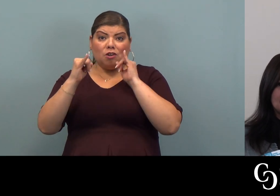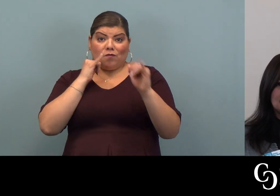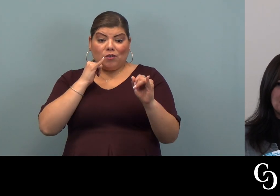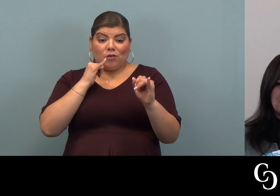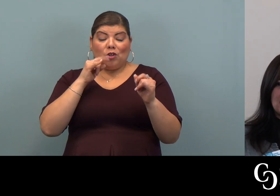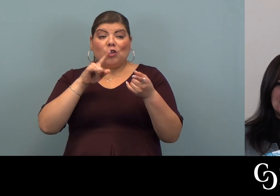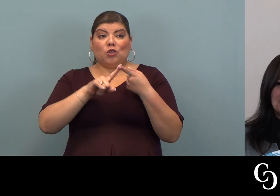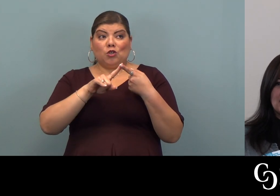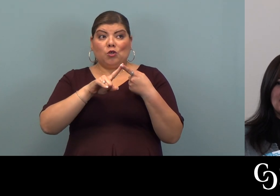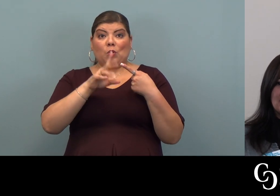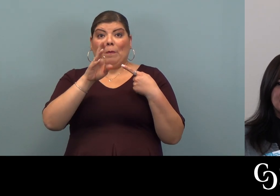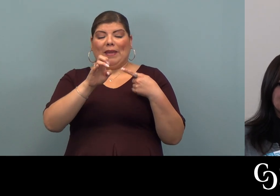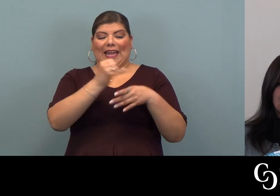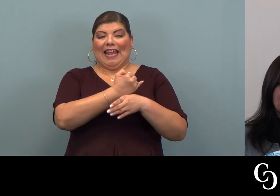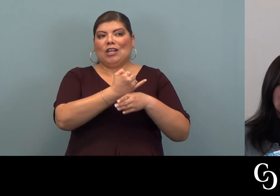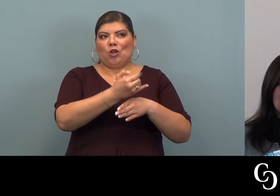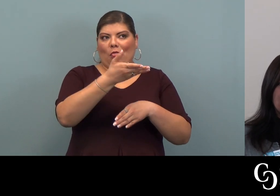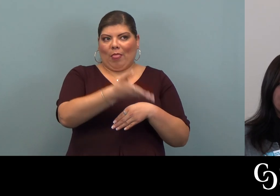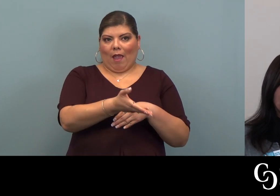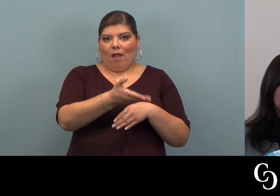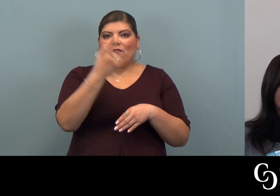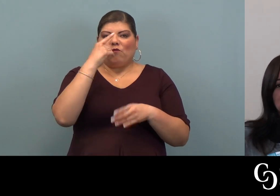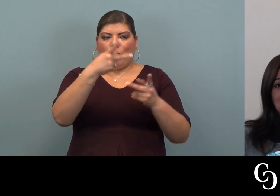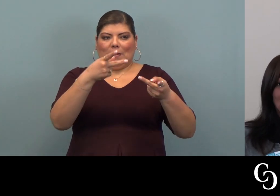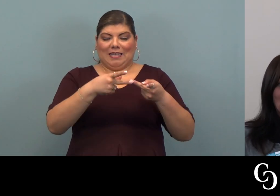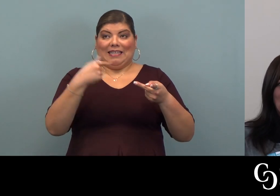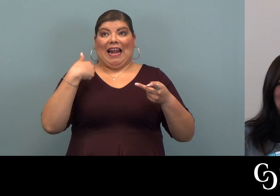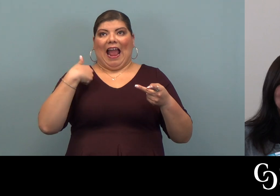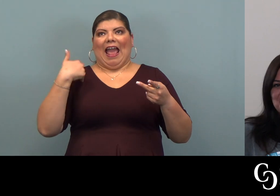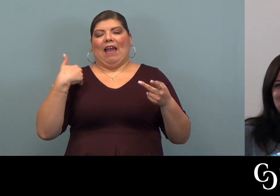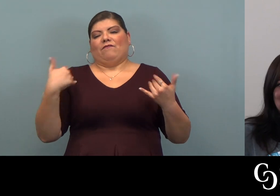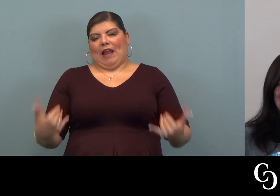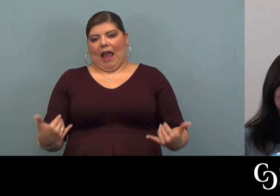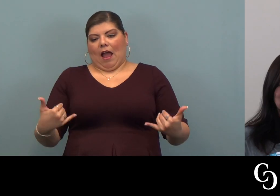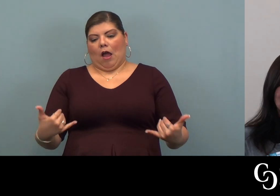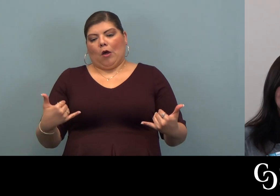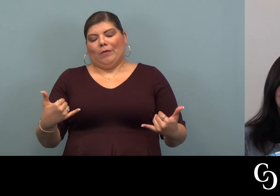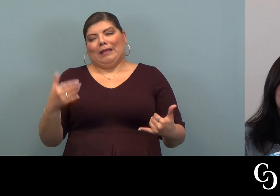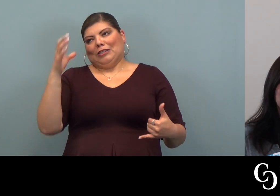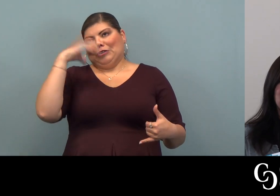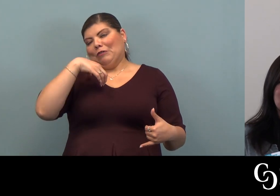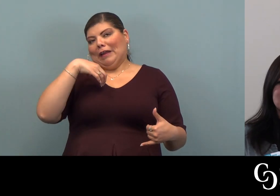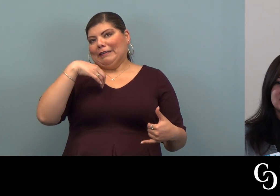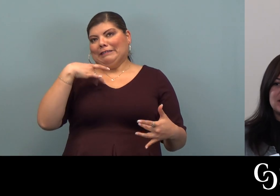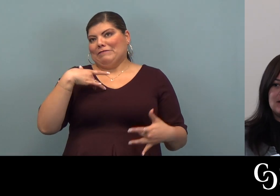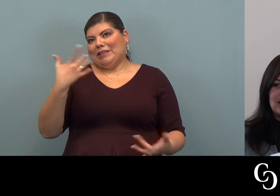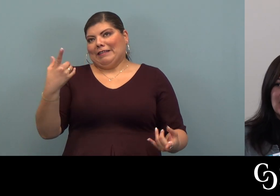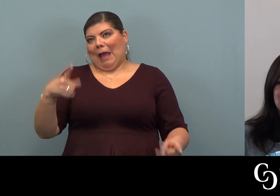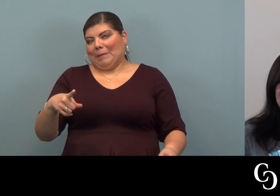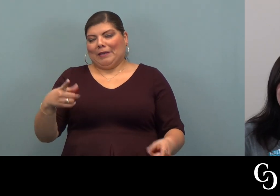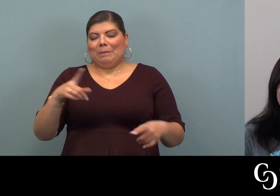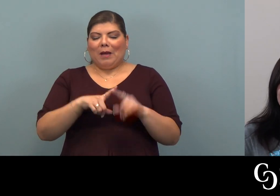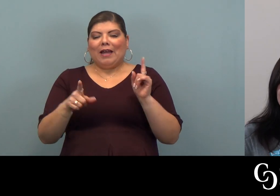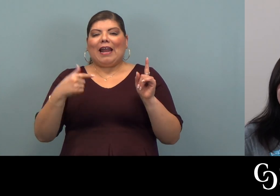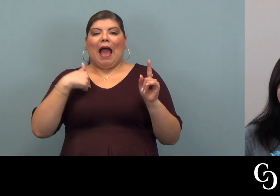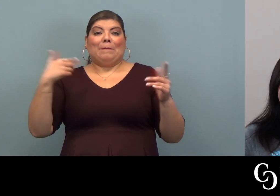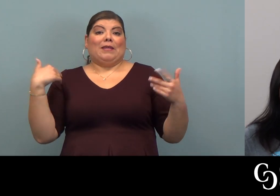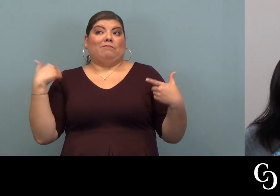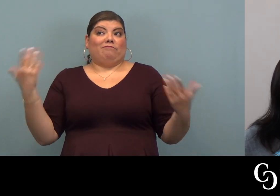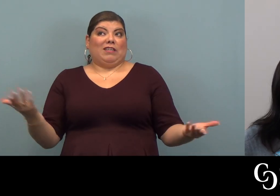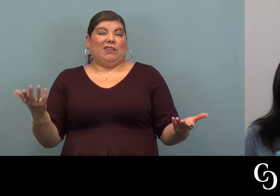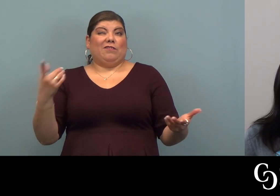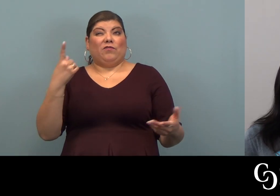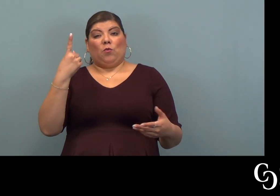to be an intern for the position that I now have in kind of a strange turn of events. And I've been here